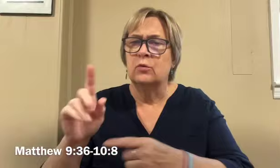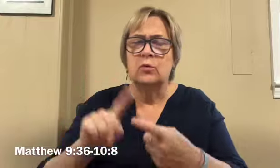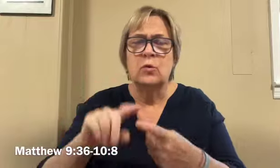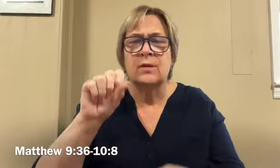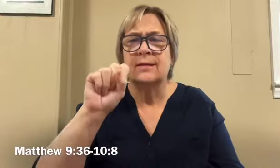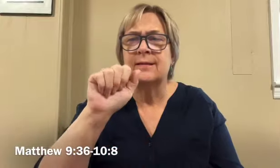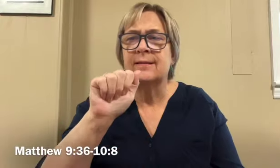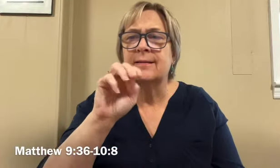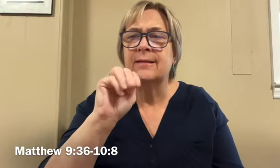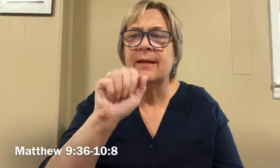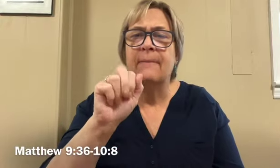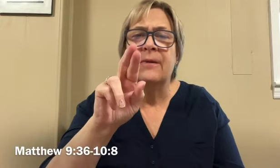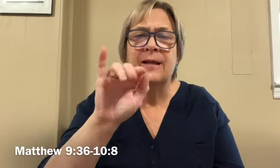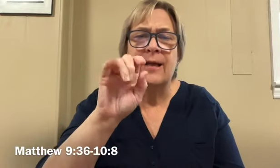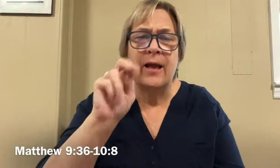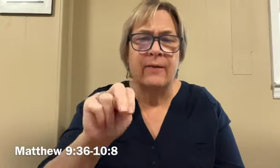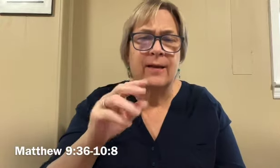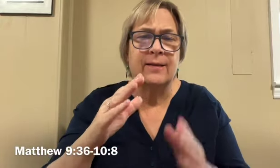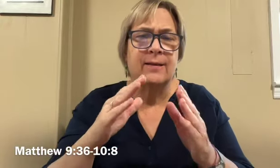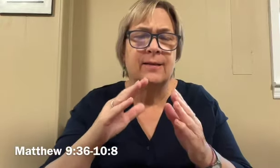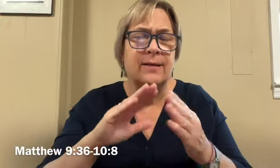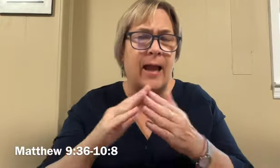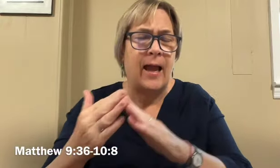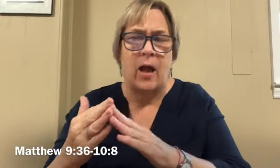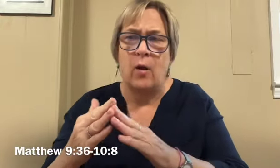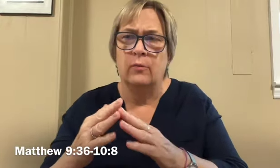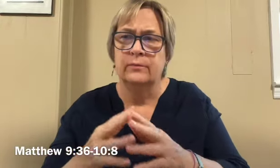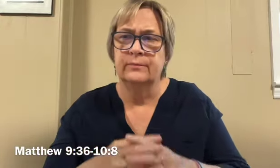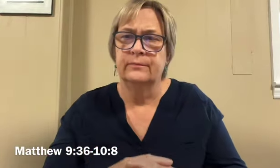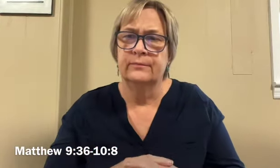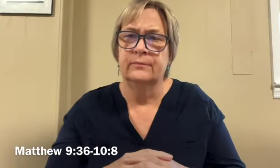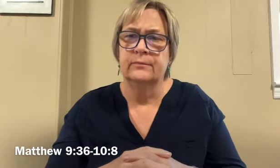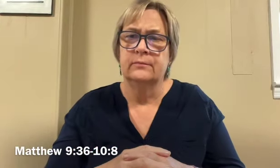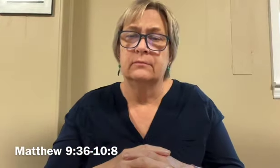Go rather to the lost sheep of the house of Israel.